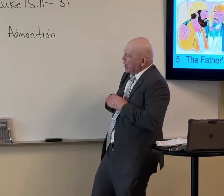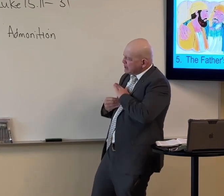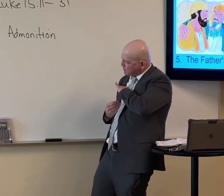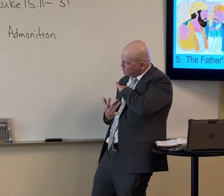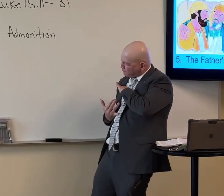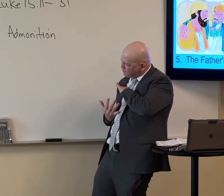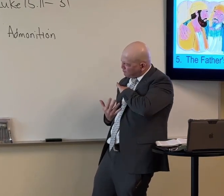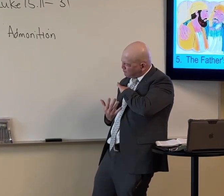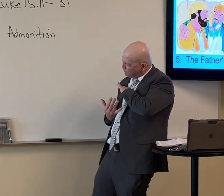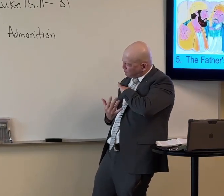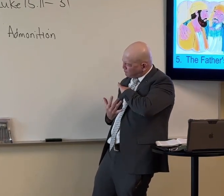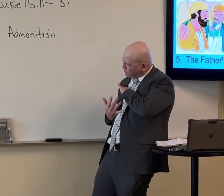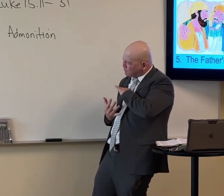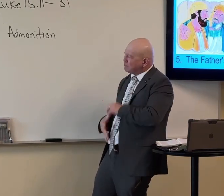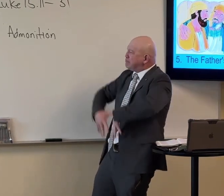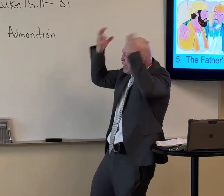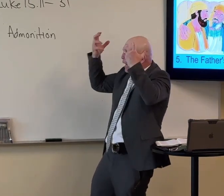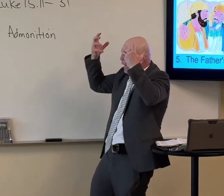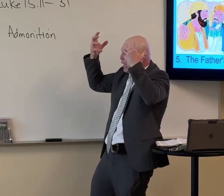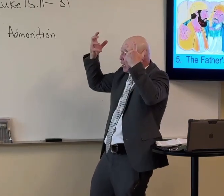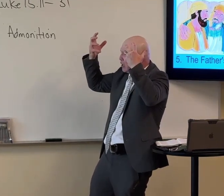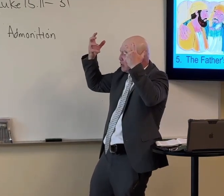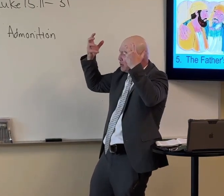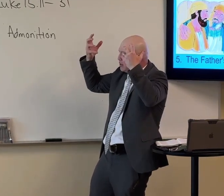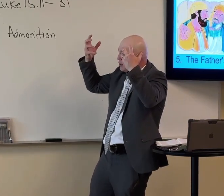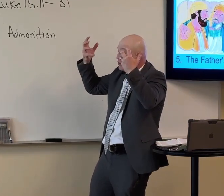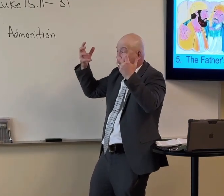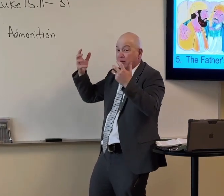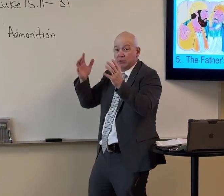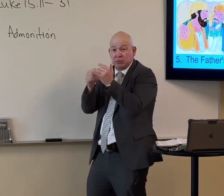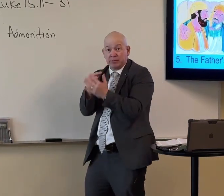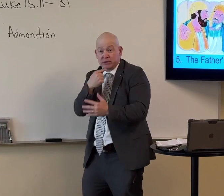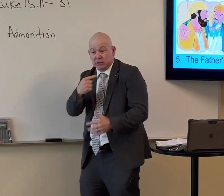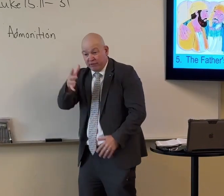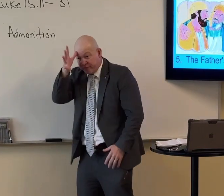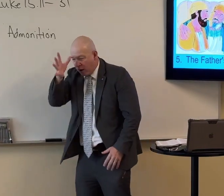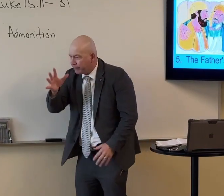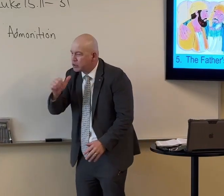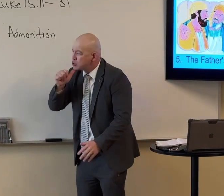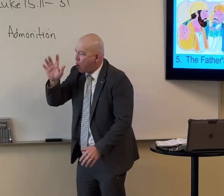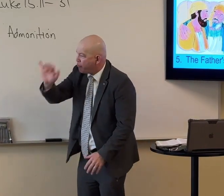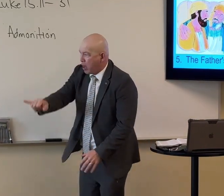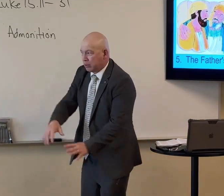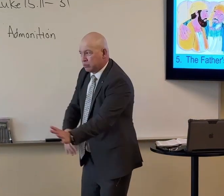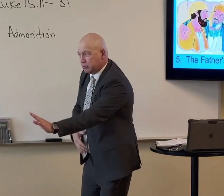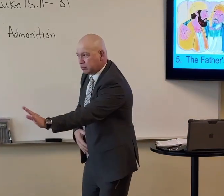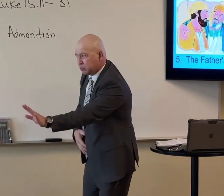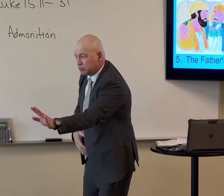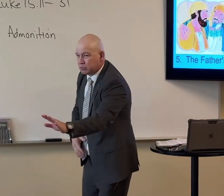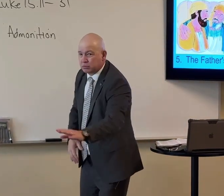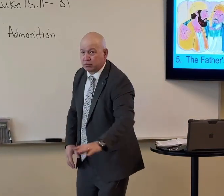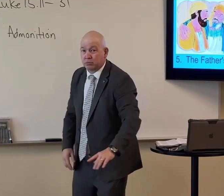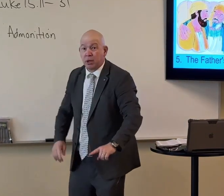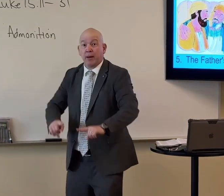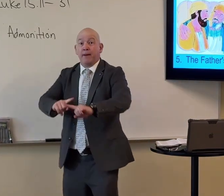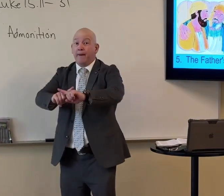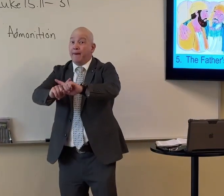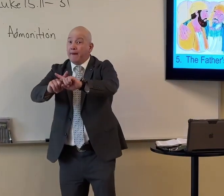inside their heart, they harbor anger, wrath against their dad. And God warns